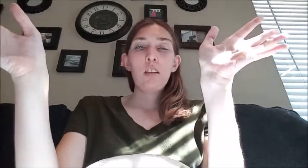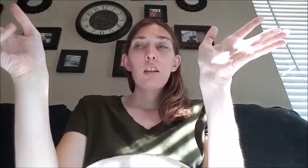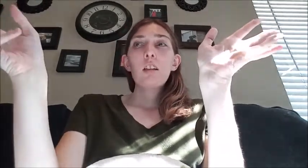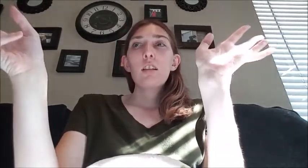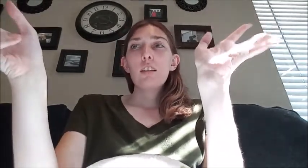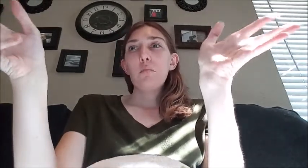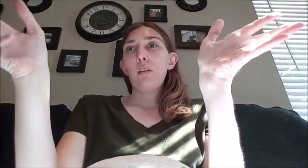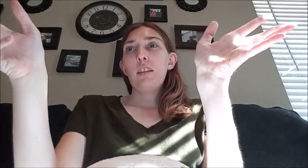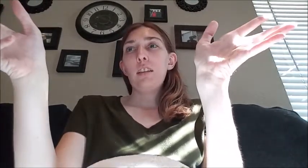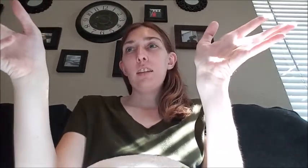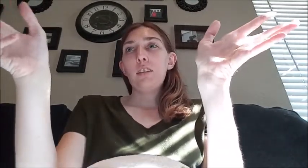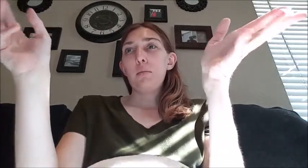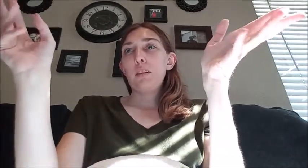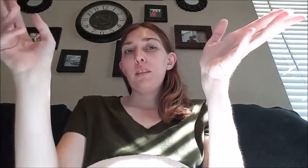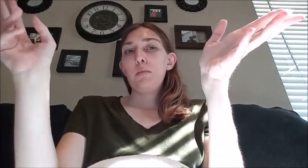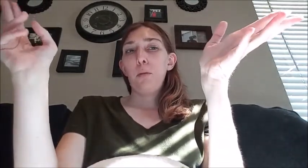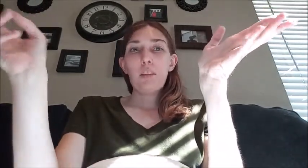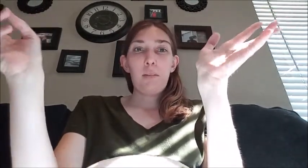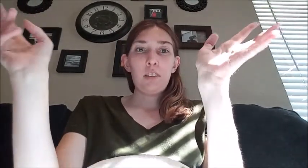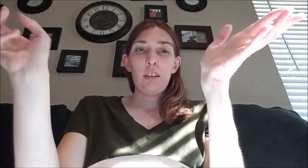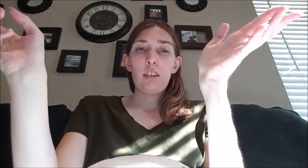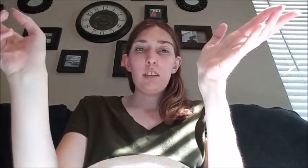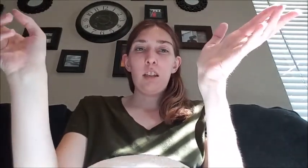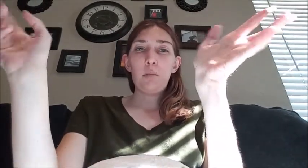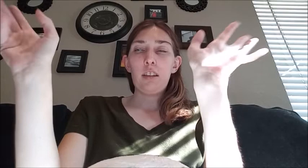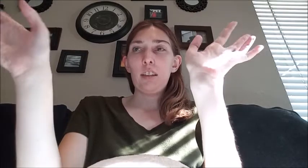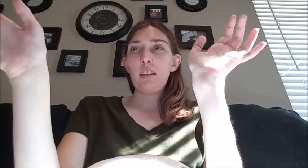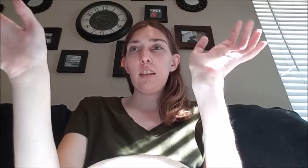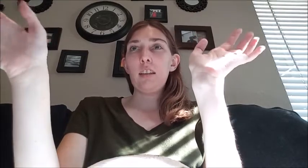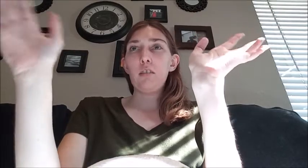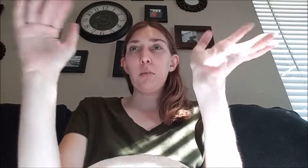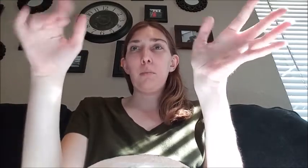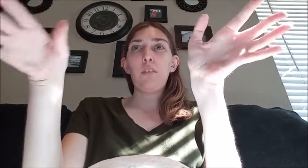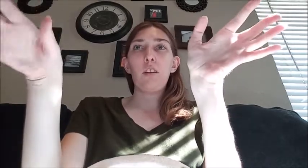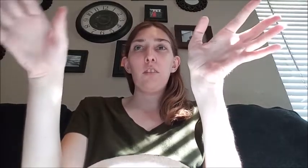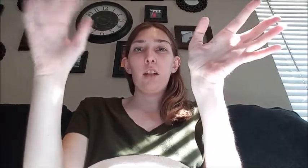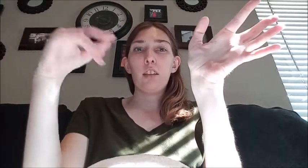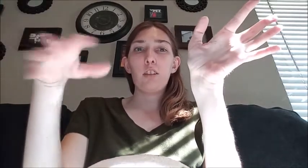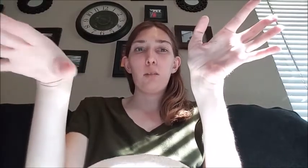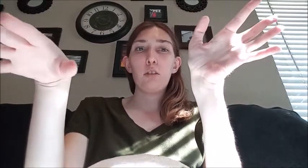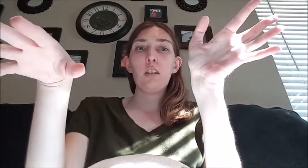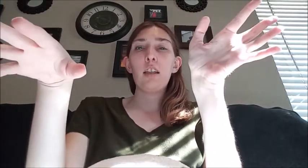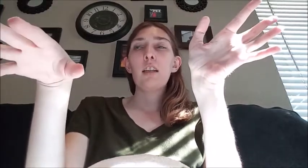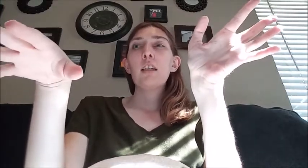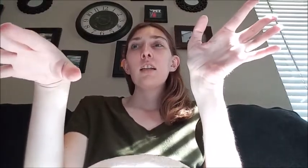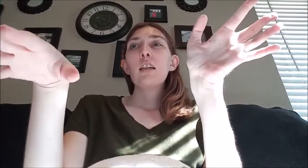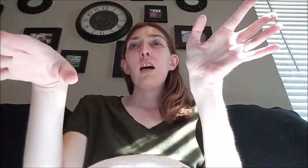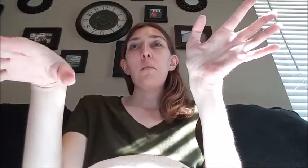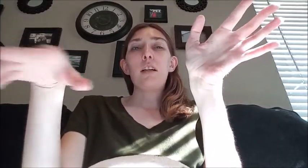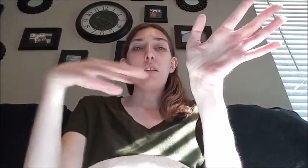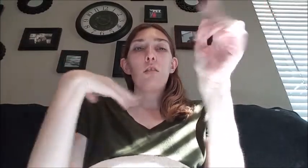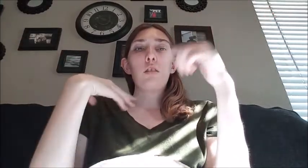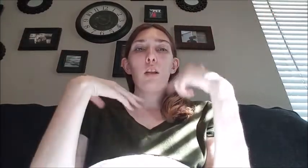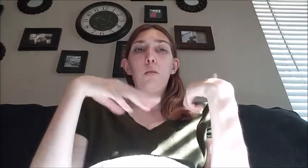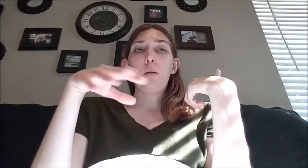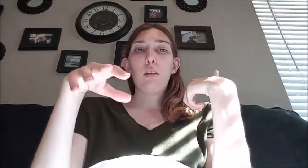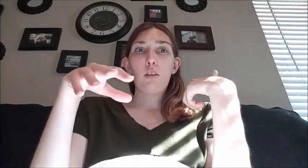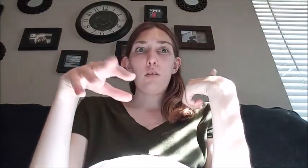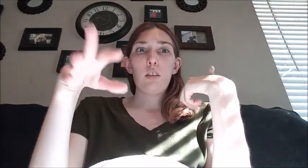disappointed in starbucks pumpkin spice latte this time but like I said that was probably my fault for adding syrup to it um and I know I was talking about my throat and